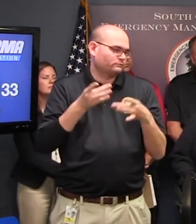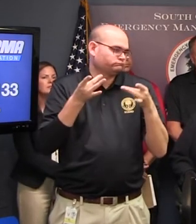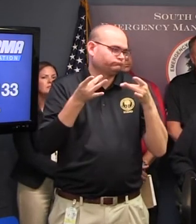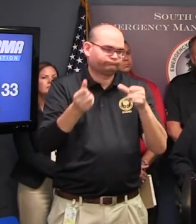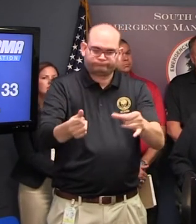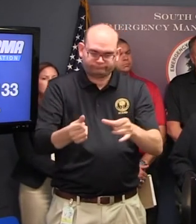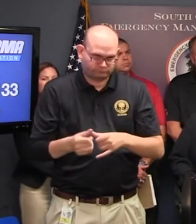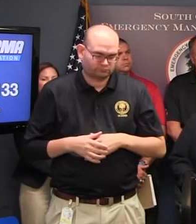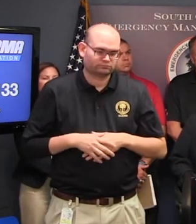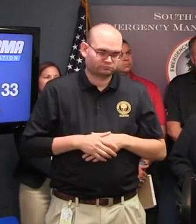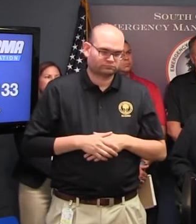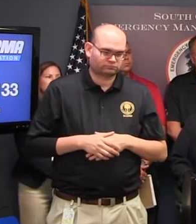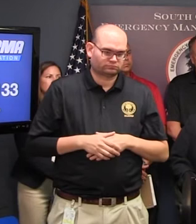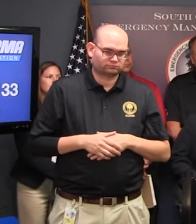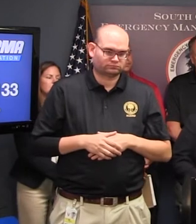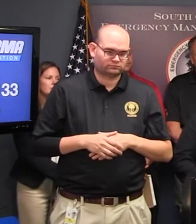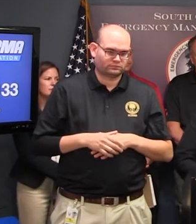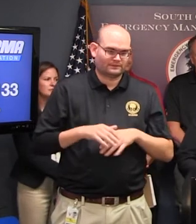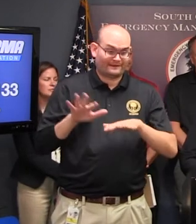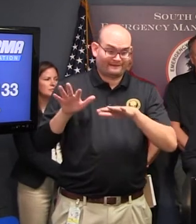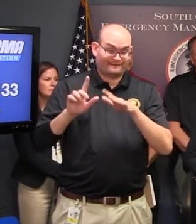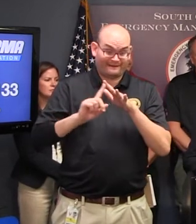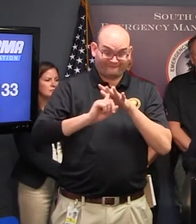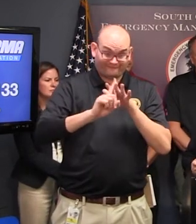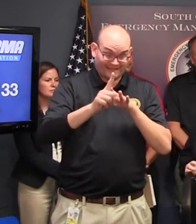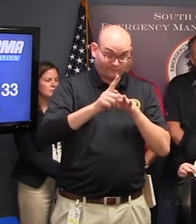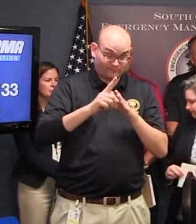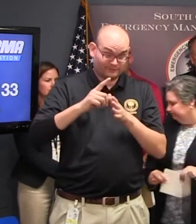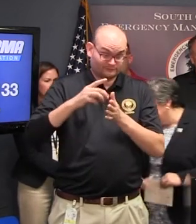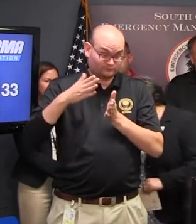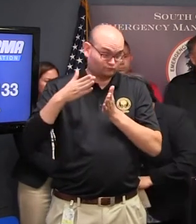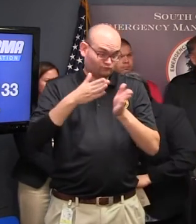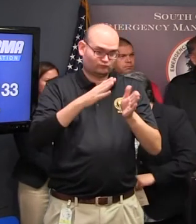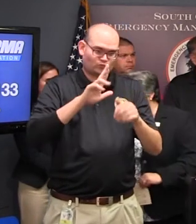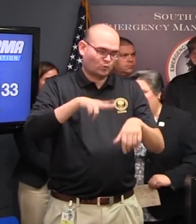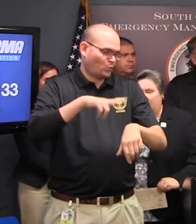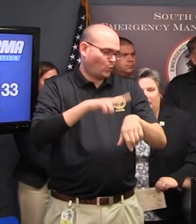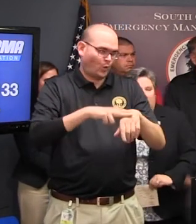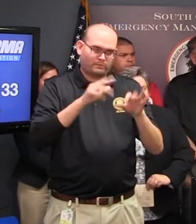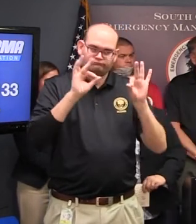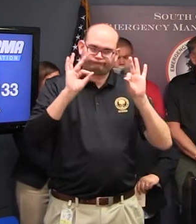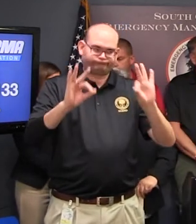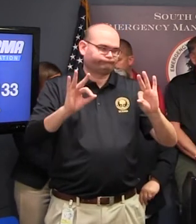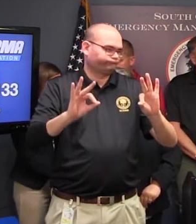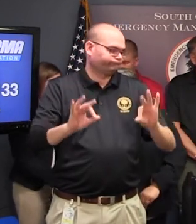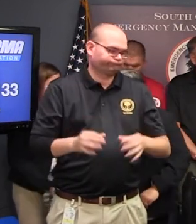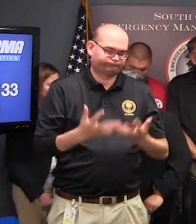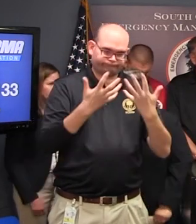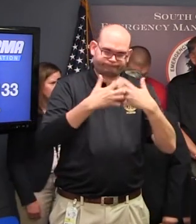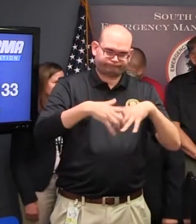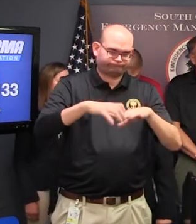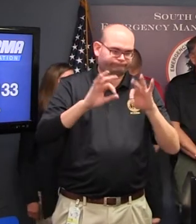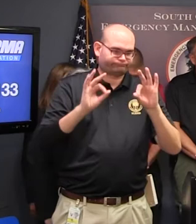all the other evacuation routes in the state thank you governor Thank you very much Director Emily Foer Labor